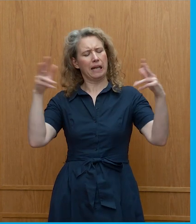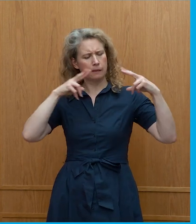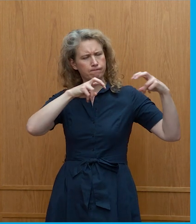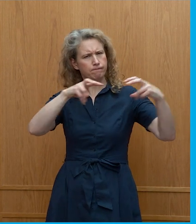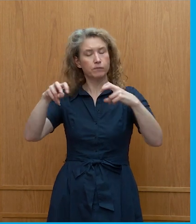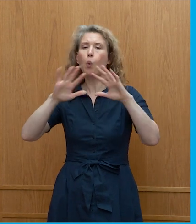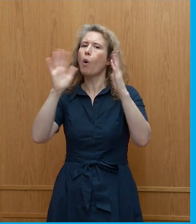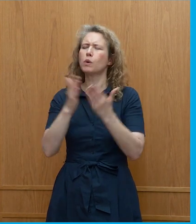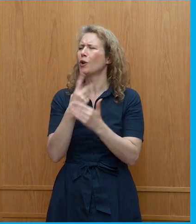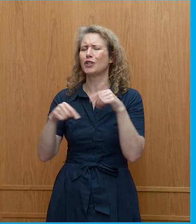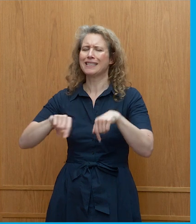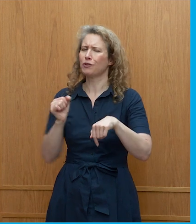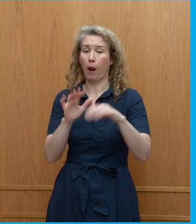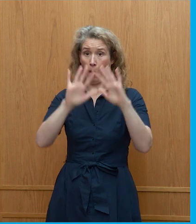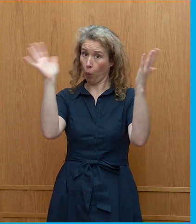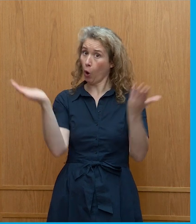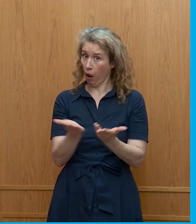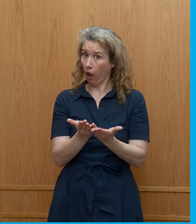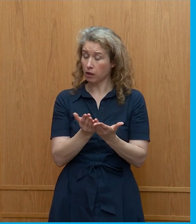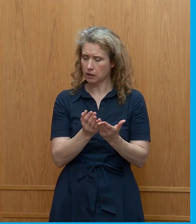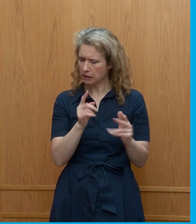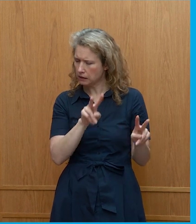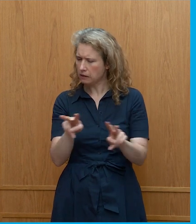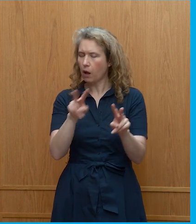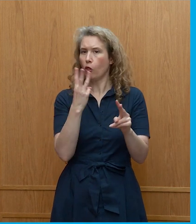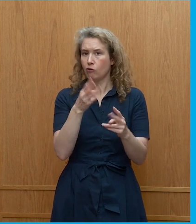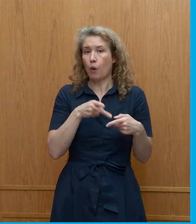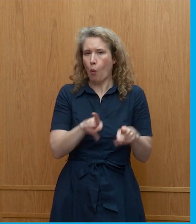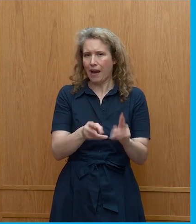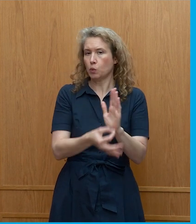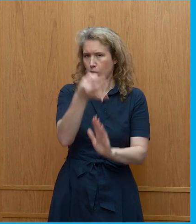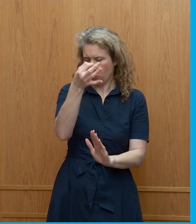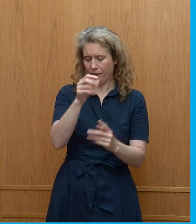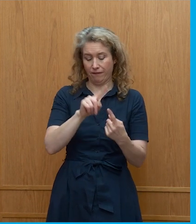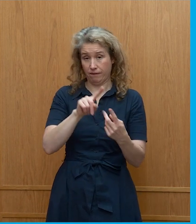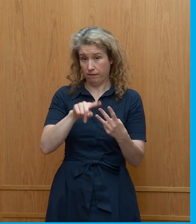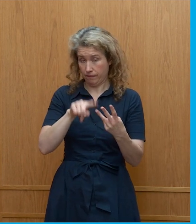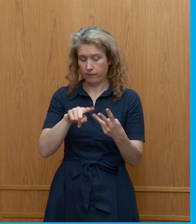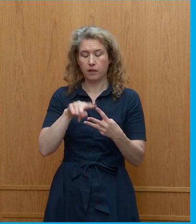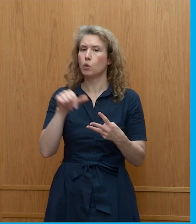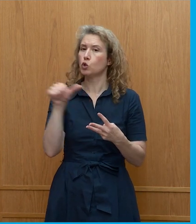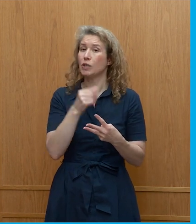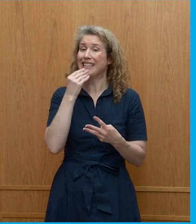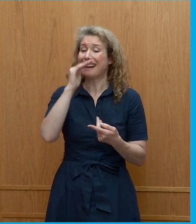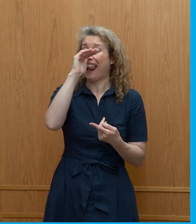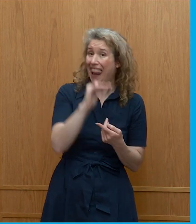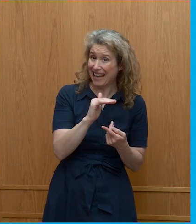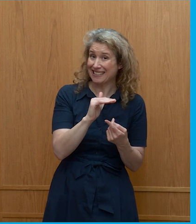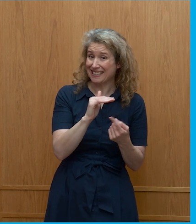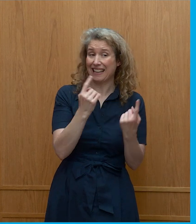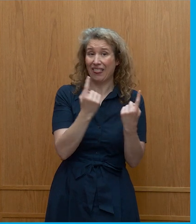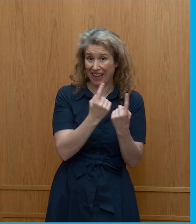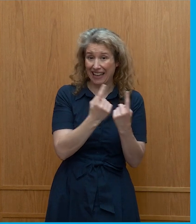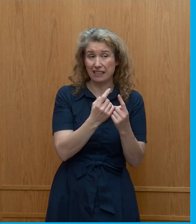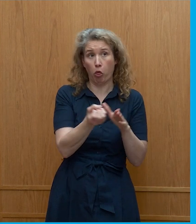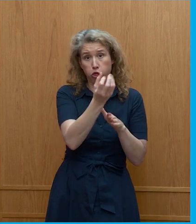worldwide, not just here in Scotland, there are three main routes to do that. First of all, we probably should eat less of what, like, which